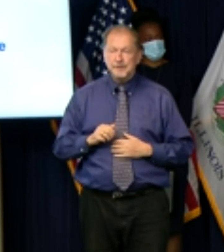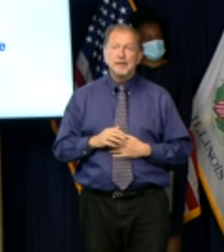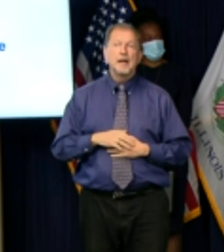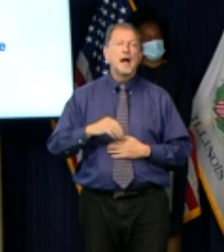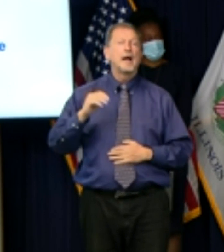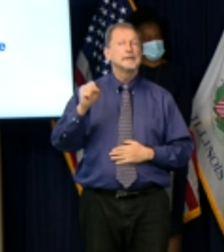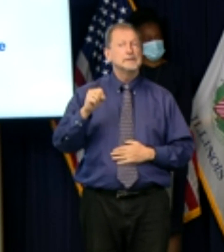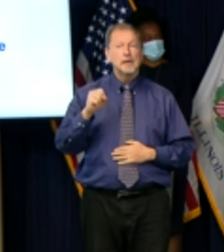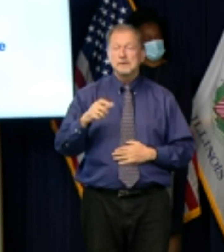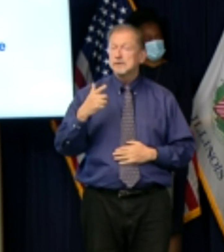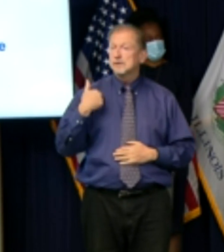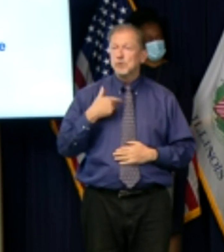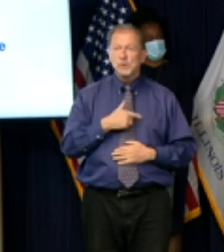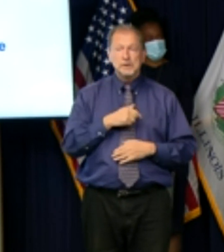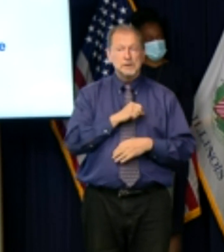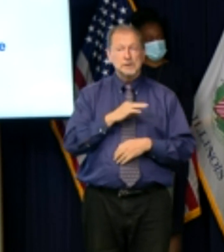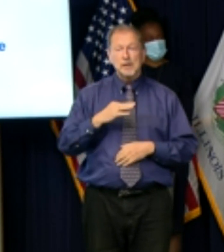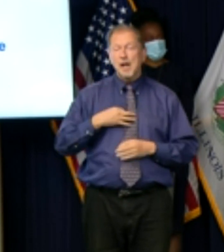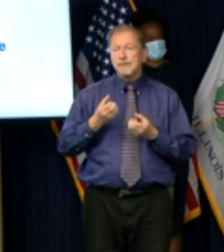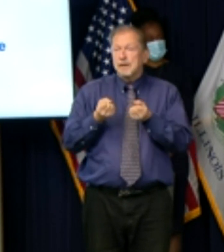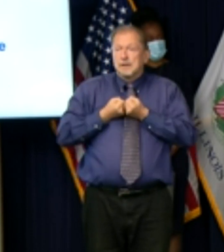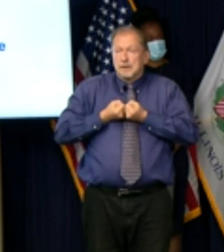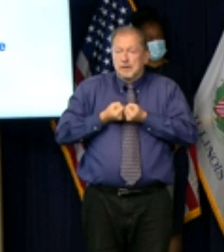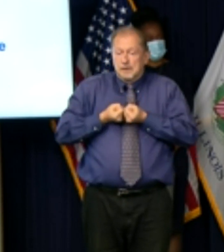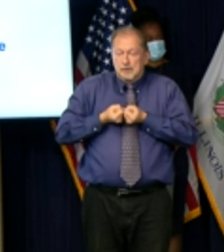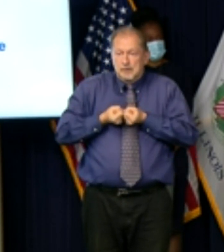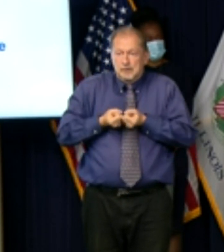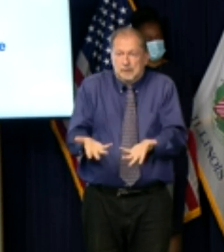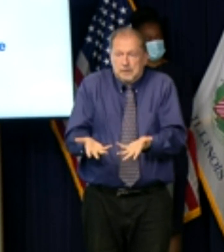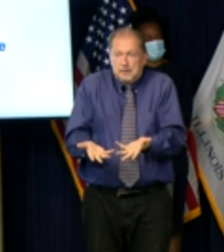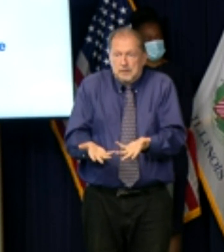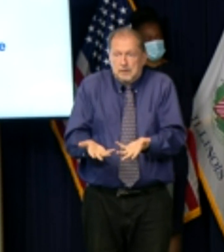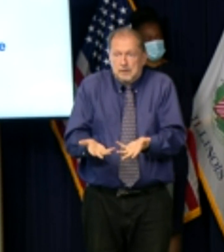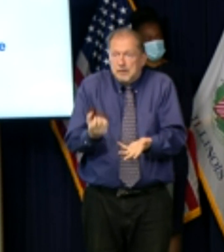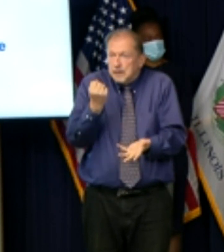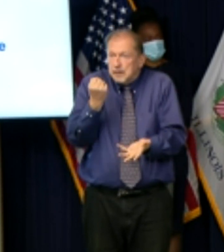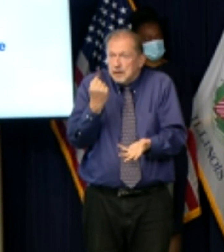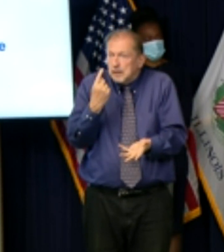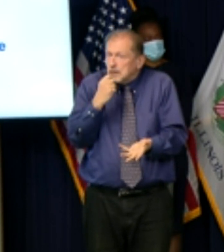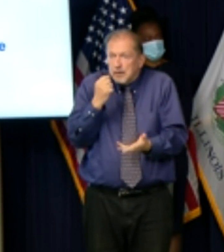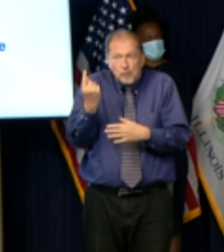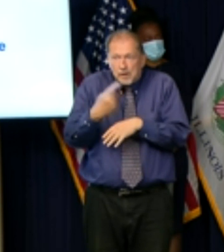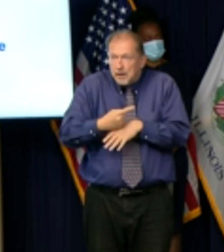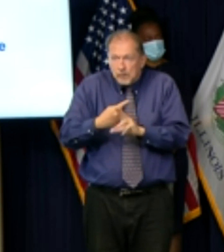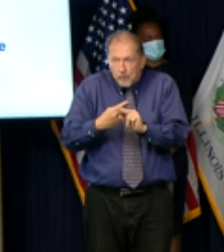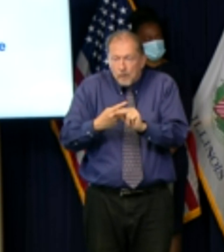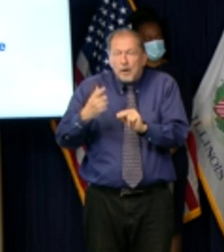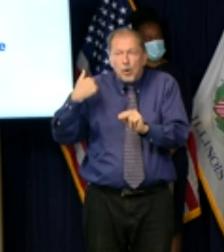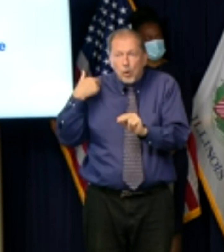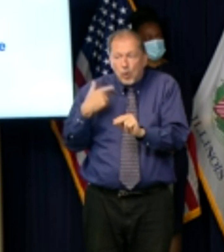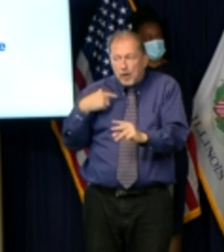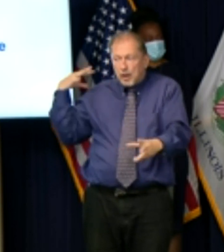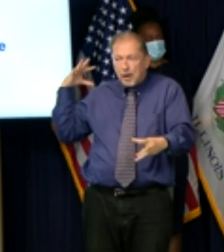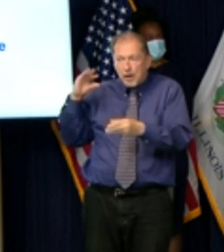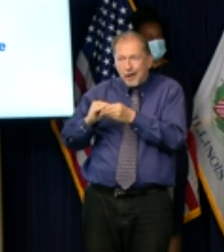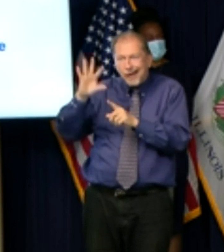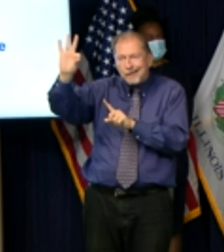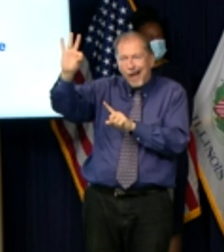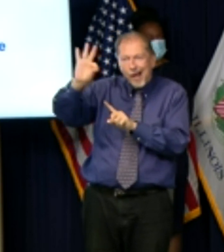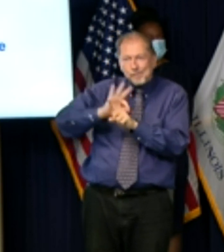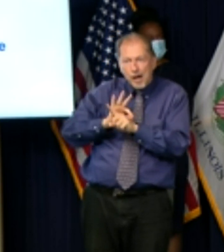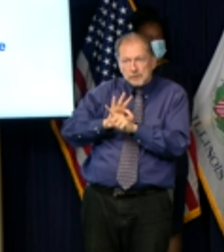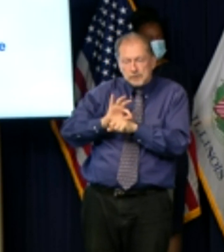are exhausted we have been doing this for nine months um and and it does wear on us